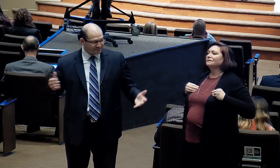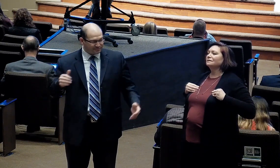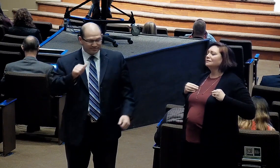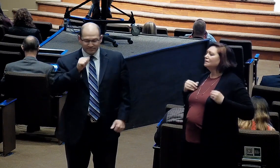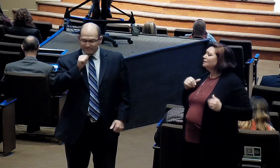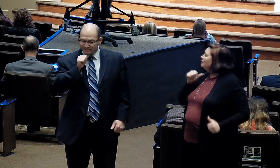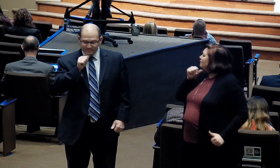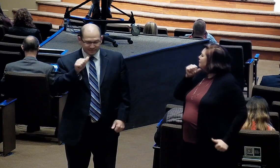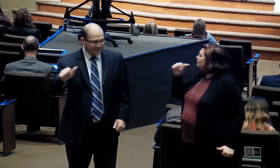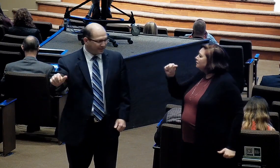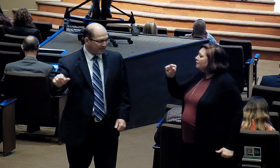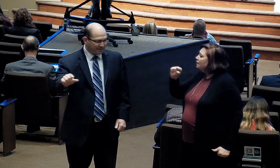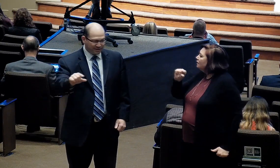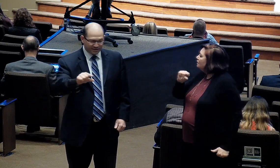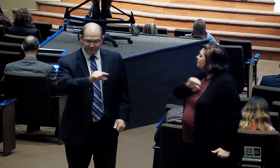not guilty.